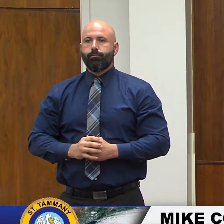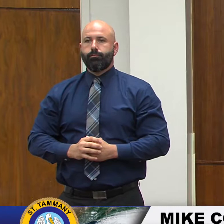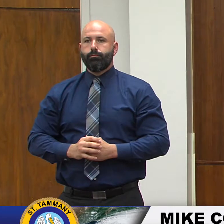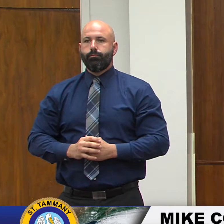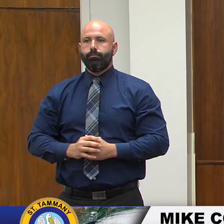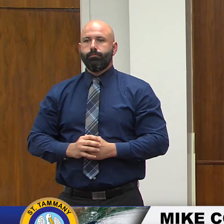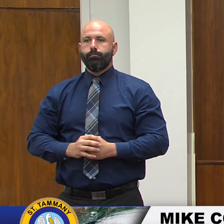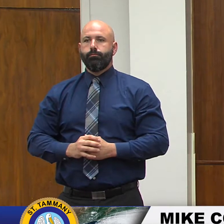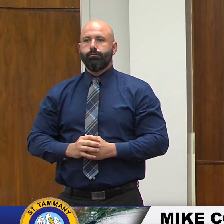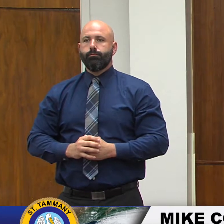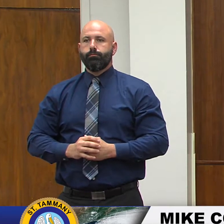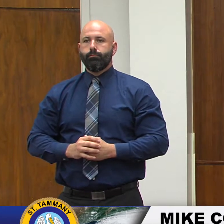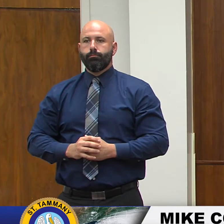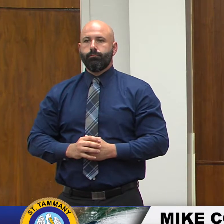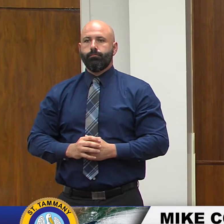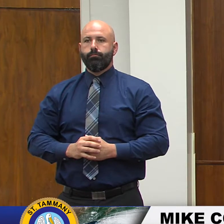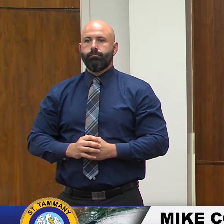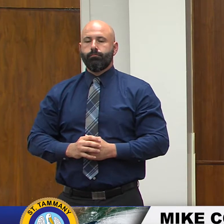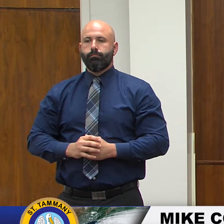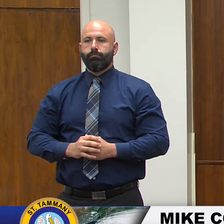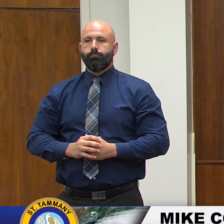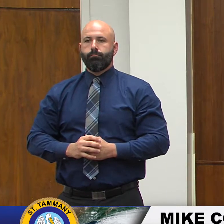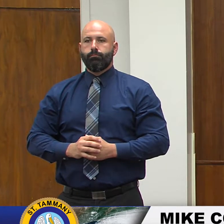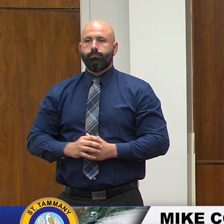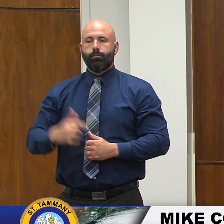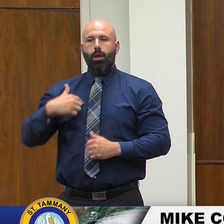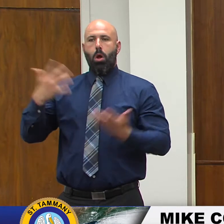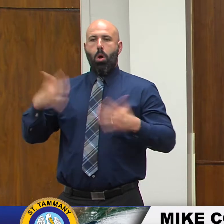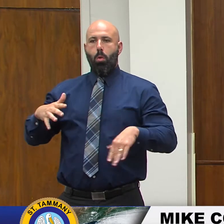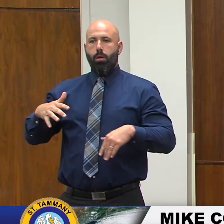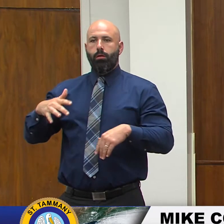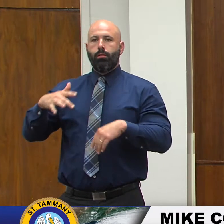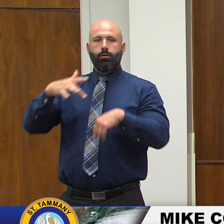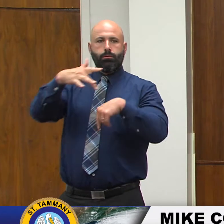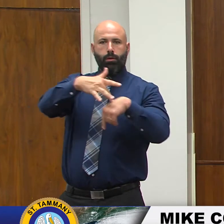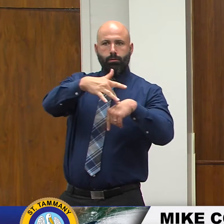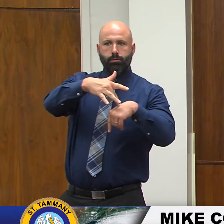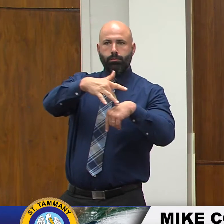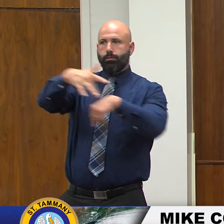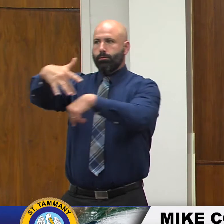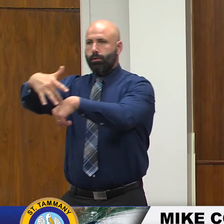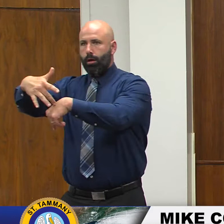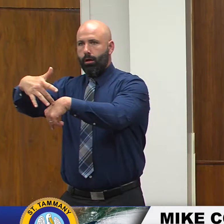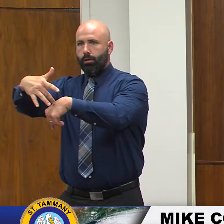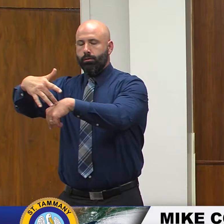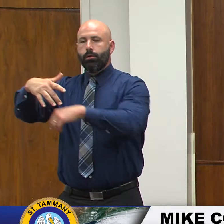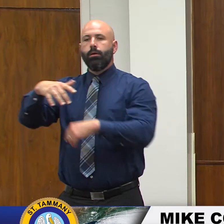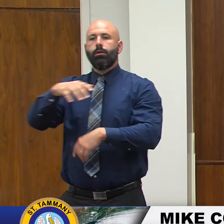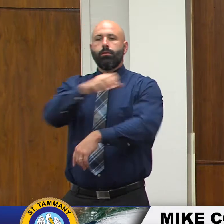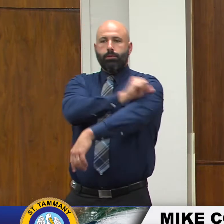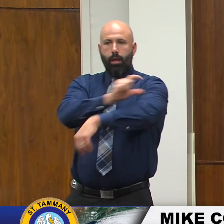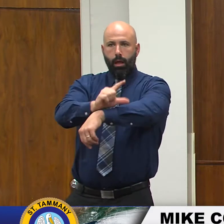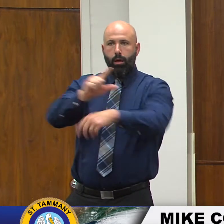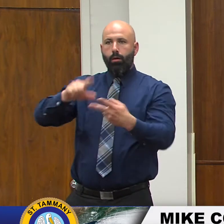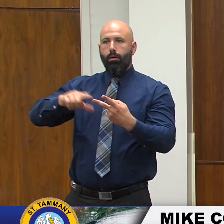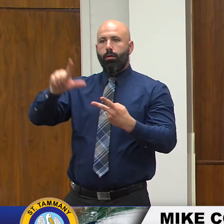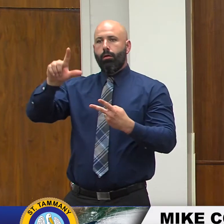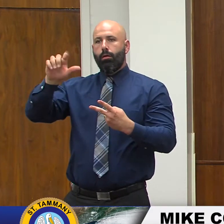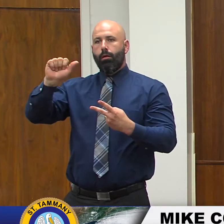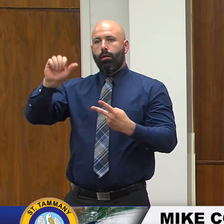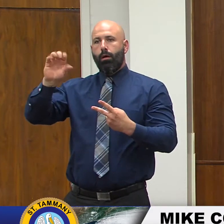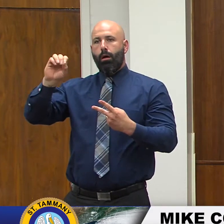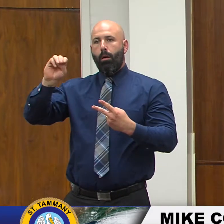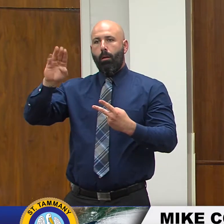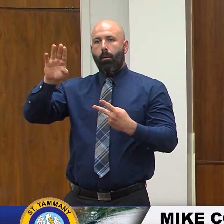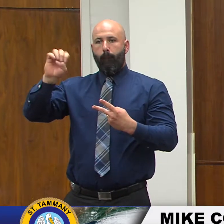visits to Slidell Lacombe and back to Mandeville where in Mandeville I